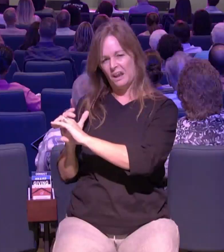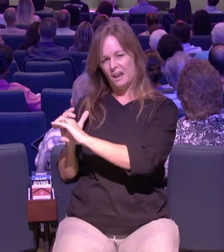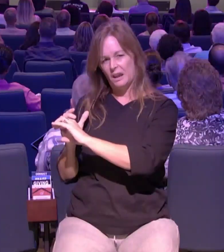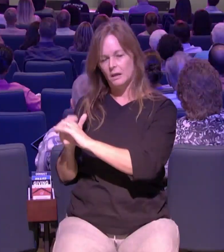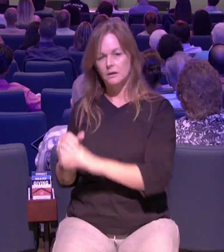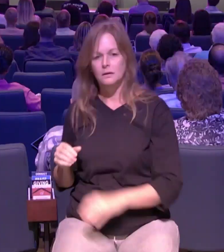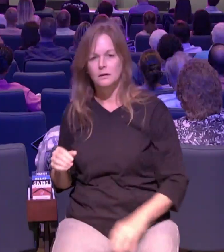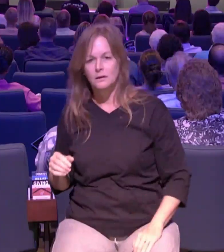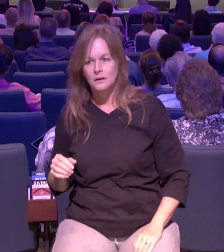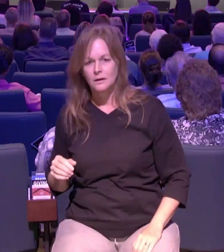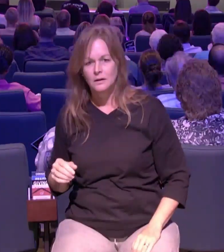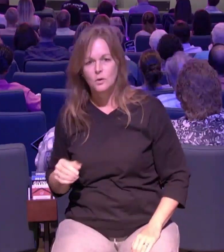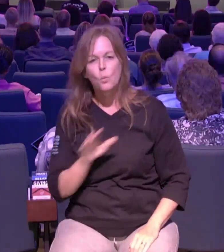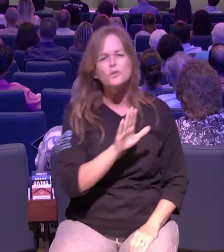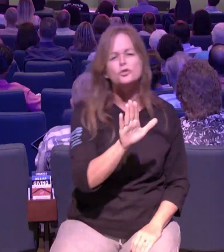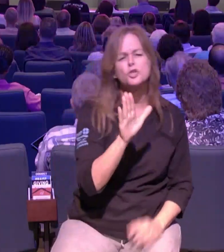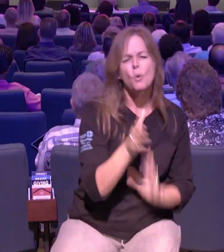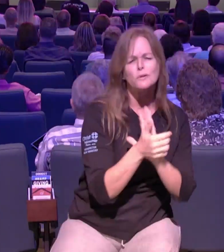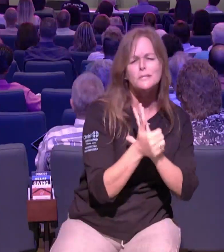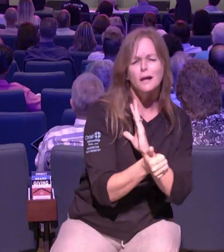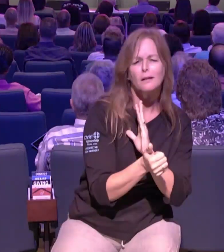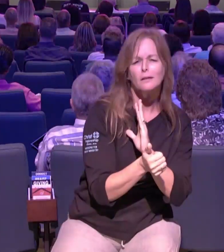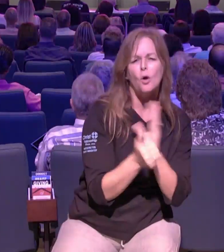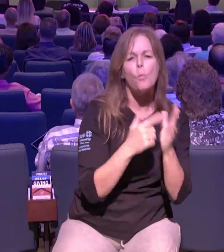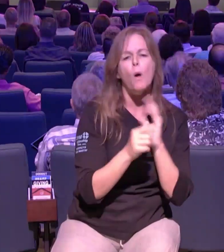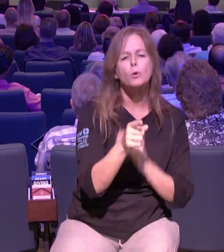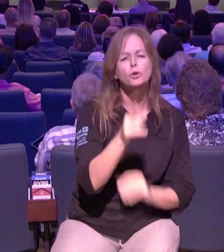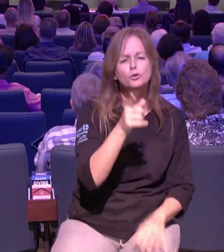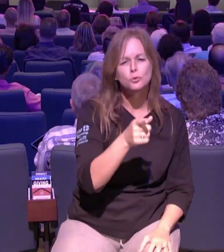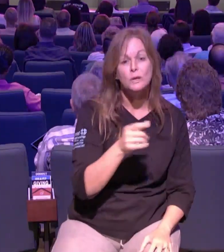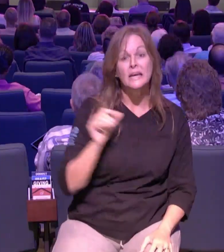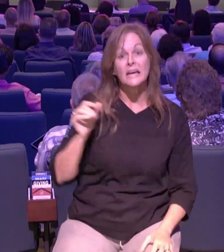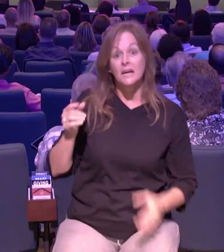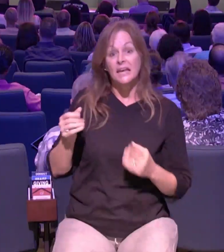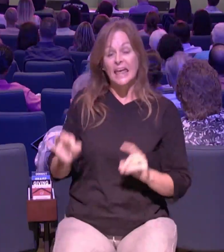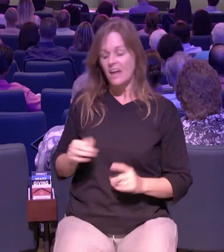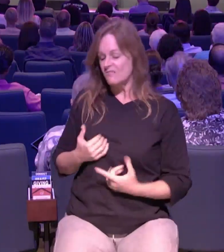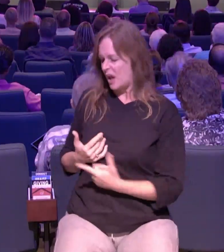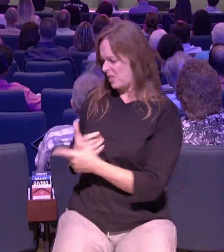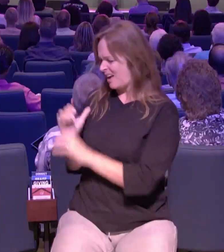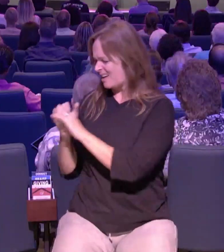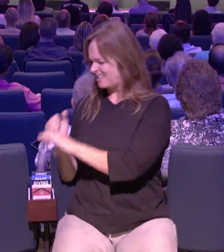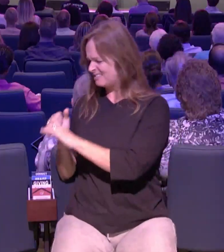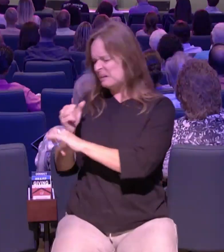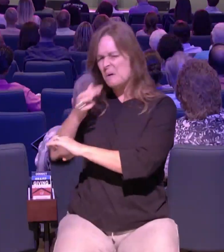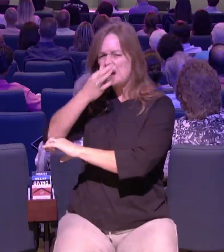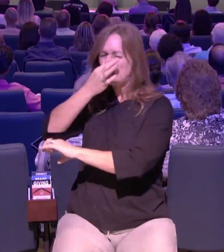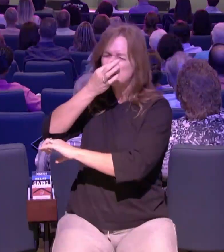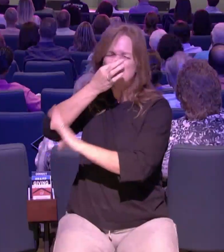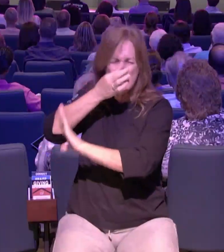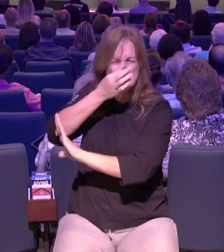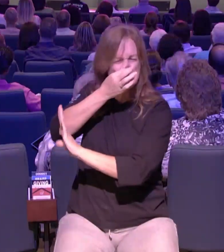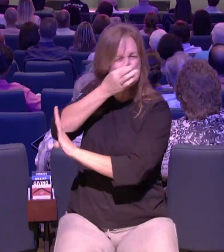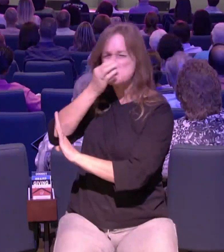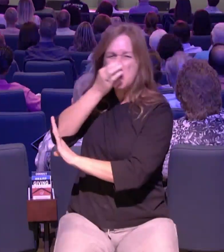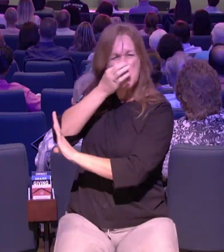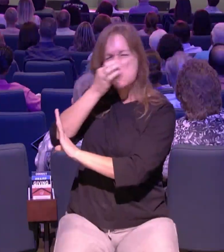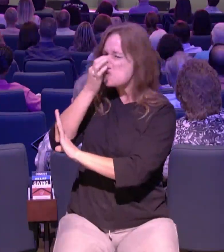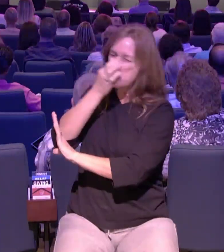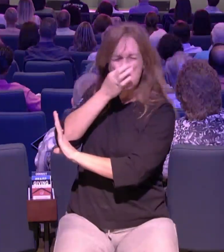they got to see the miraculous they got to see their friend who had been paralyzed raised to new life they got to see jesus do they got